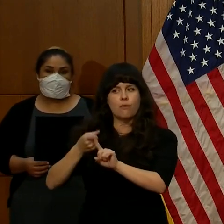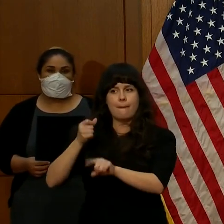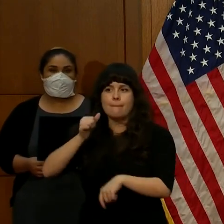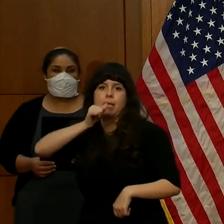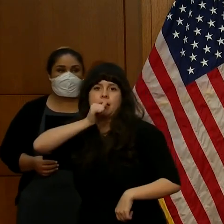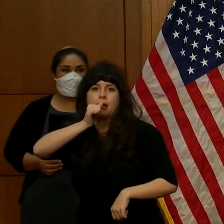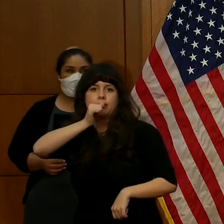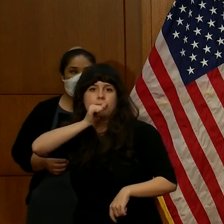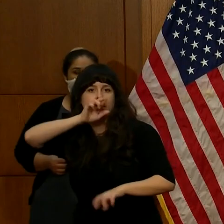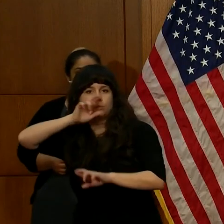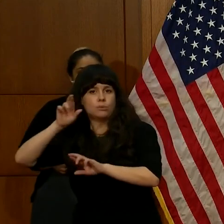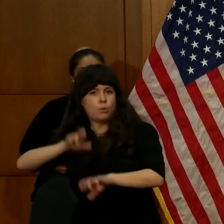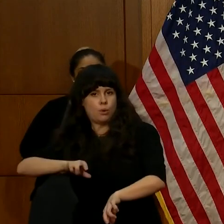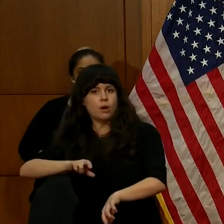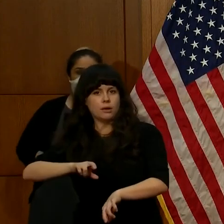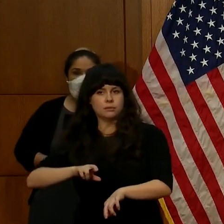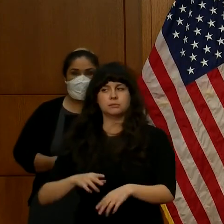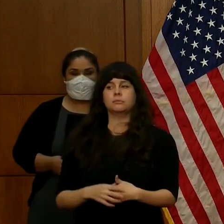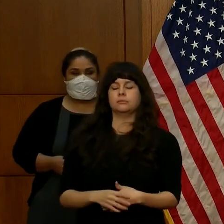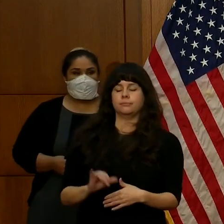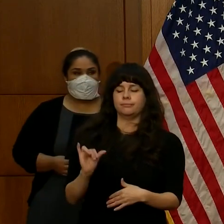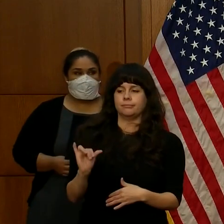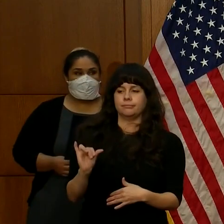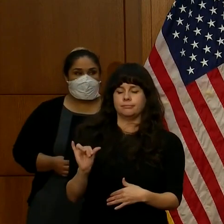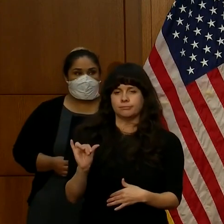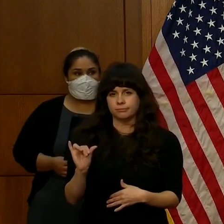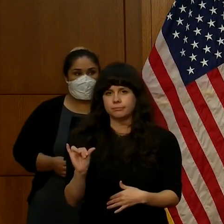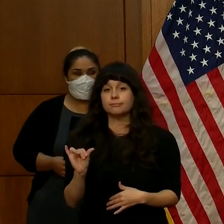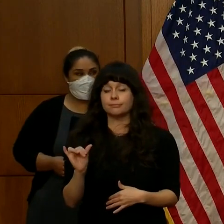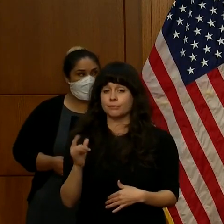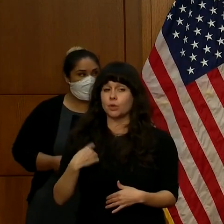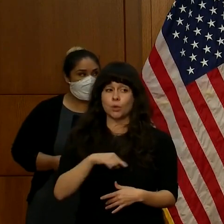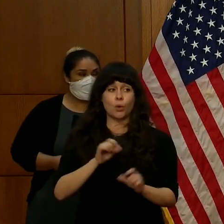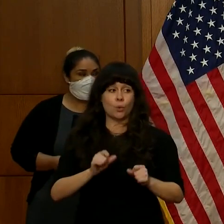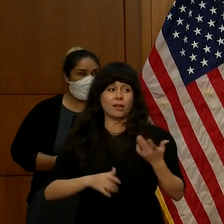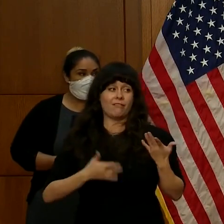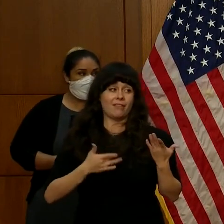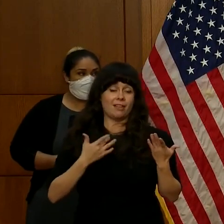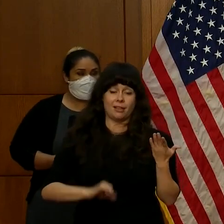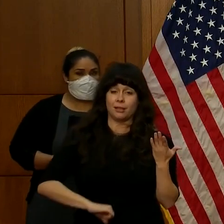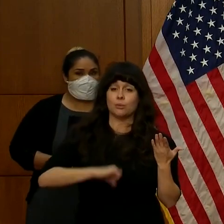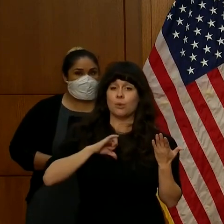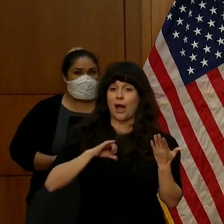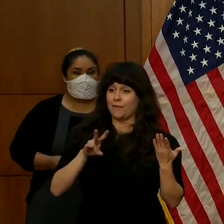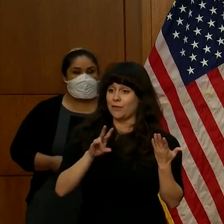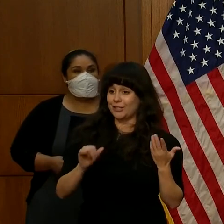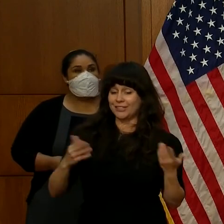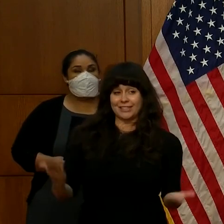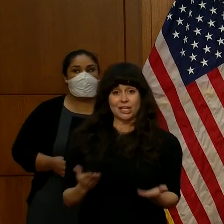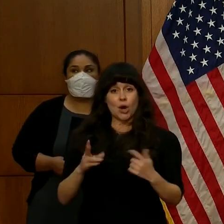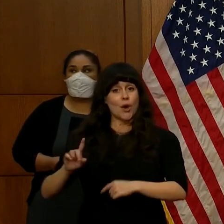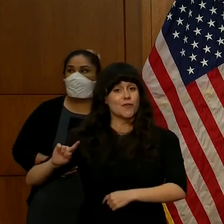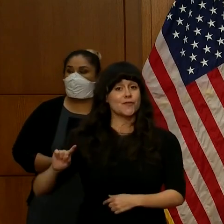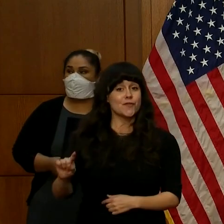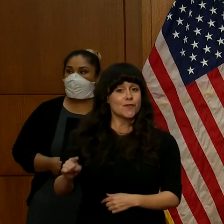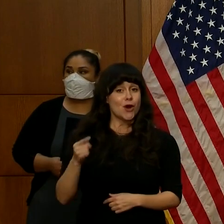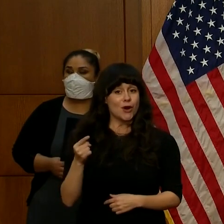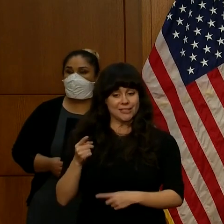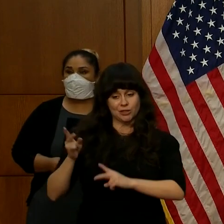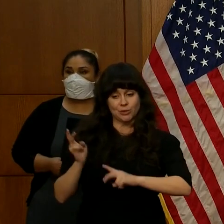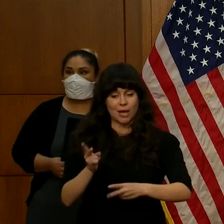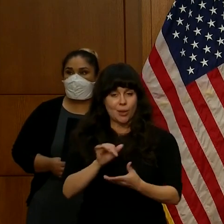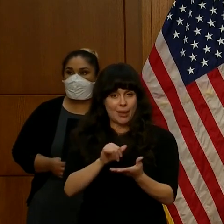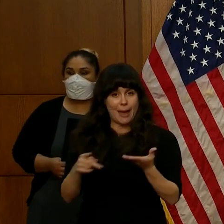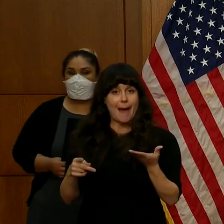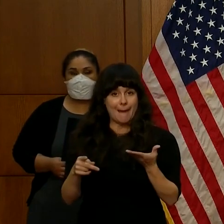as COVID-19 positive. We can all be proud that Virginia was first and we got the nation's